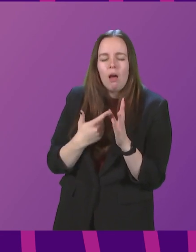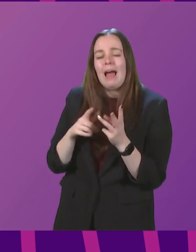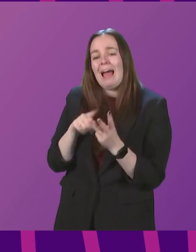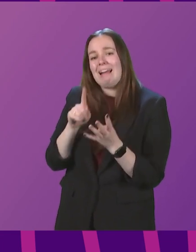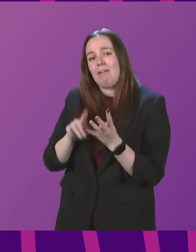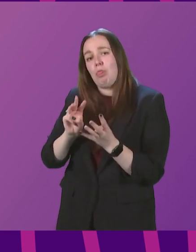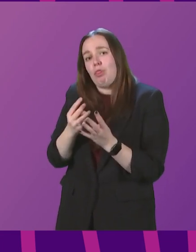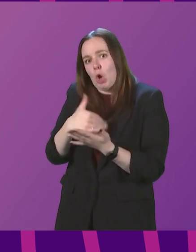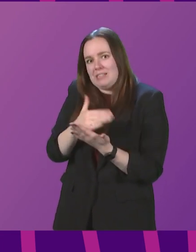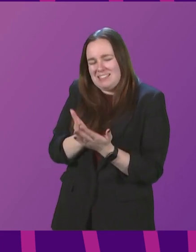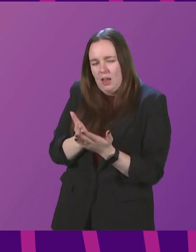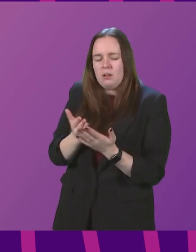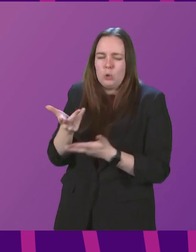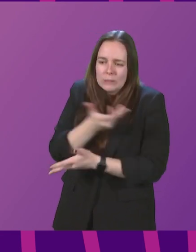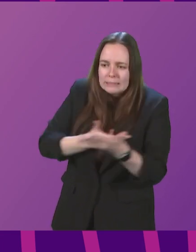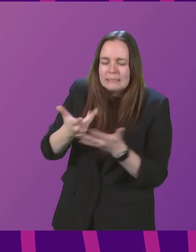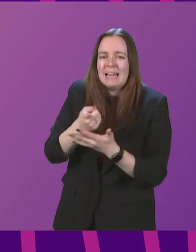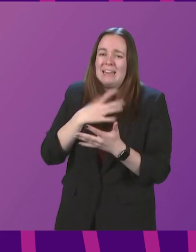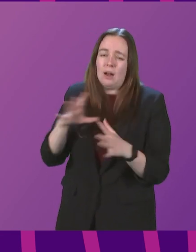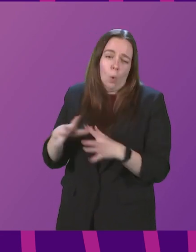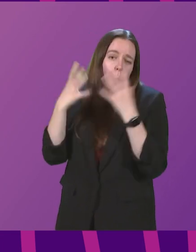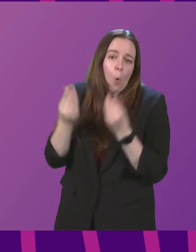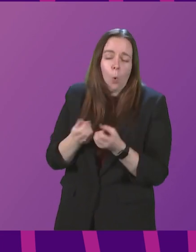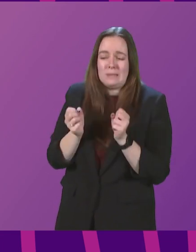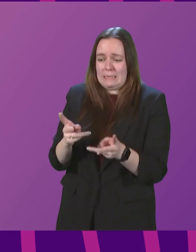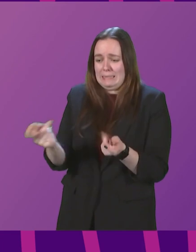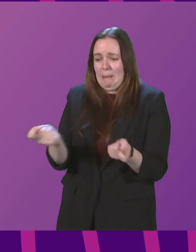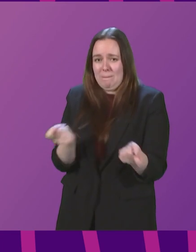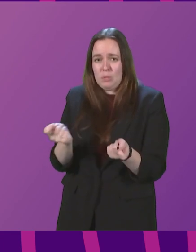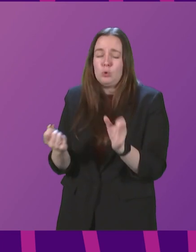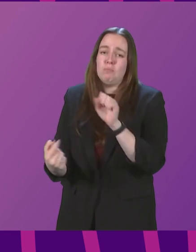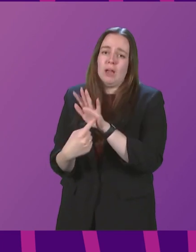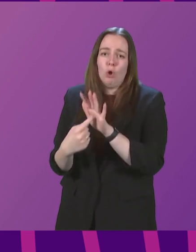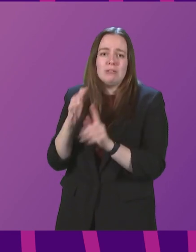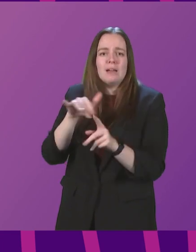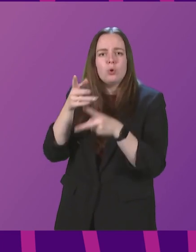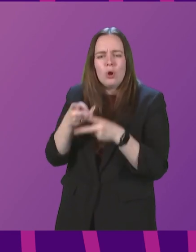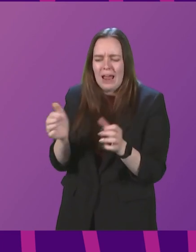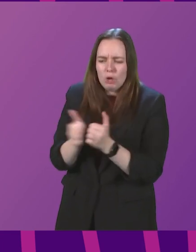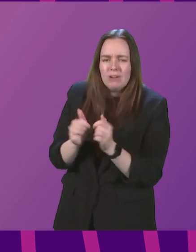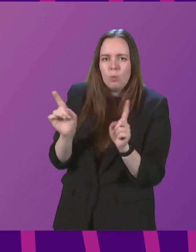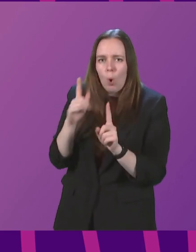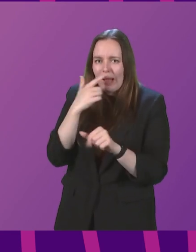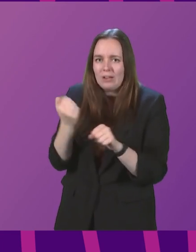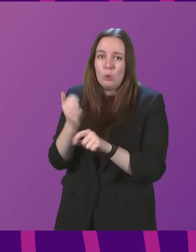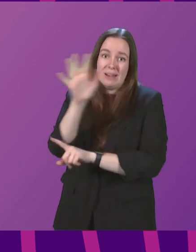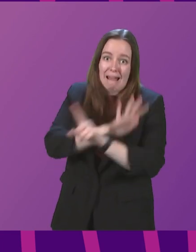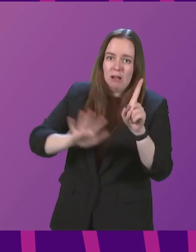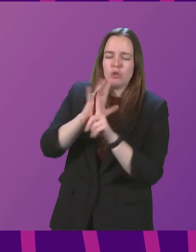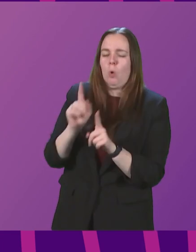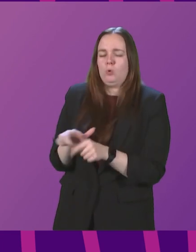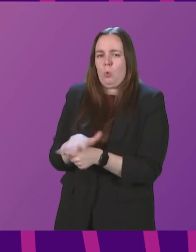sector to discuss the need for a whole system response to prioritise social care and agree what more can be done both nationally and locally.